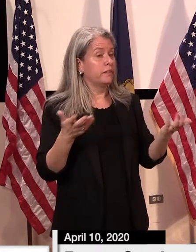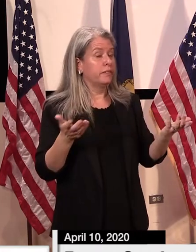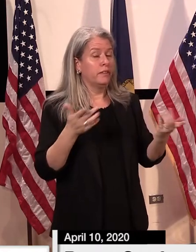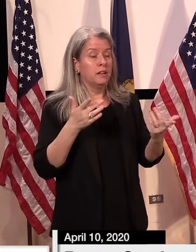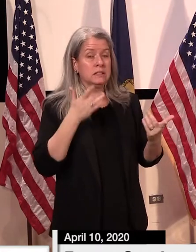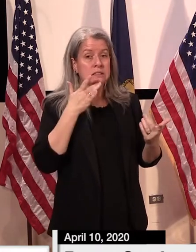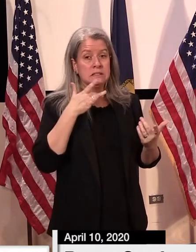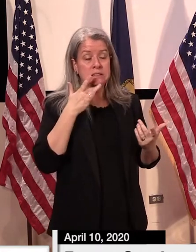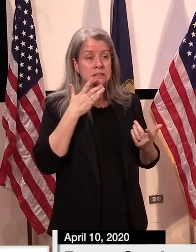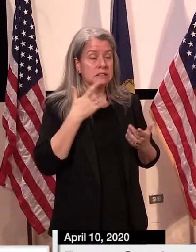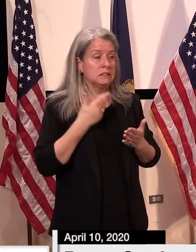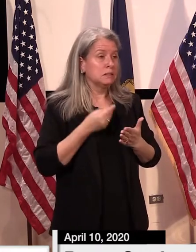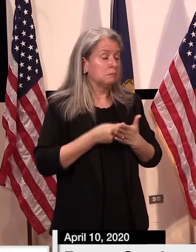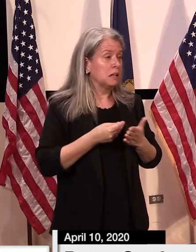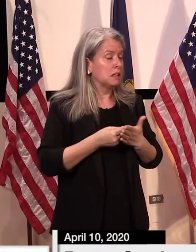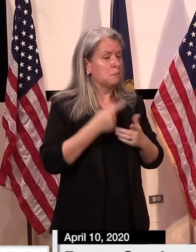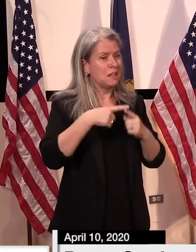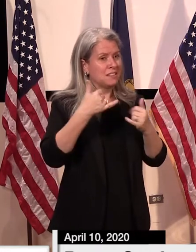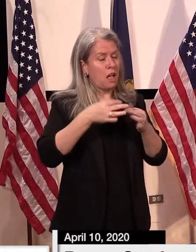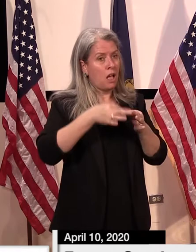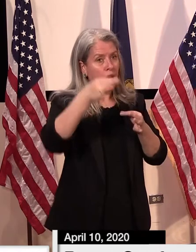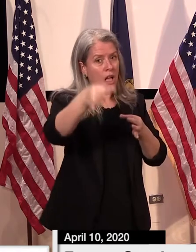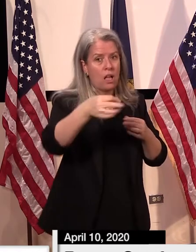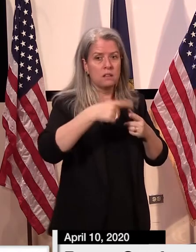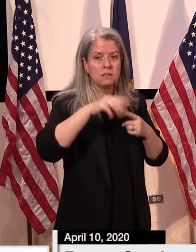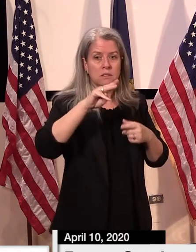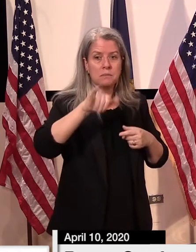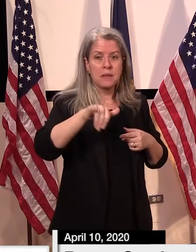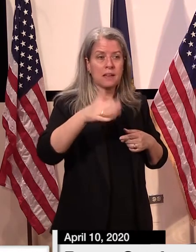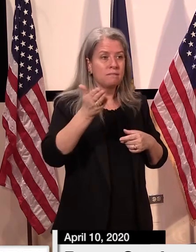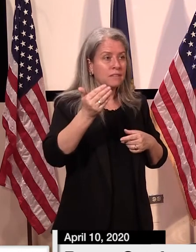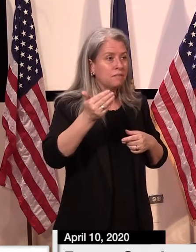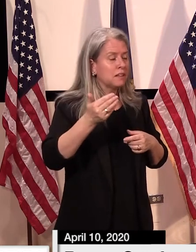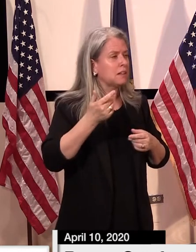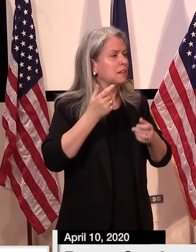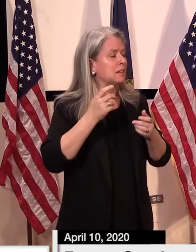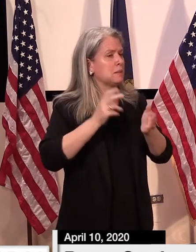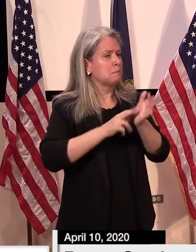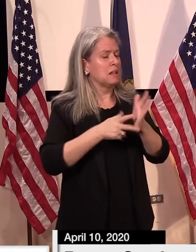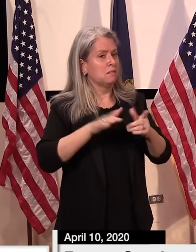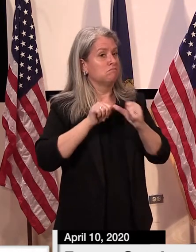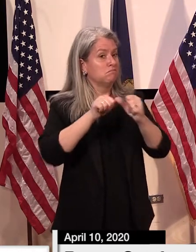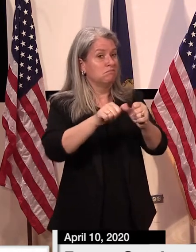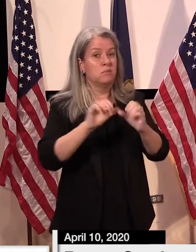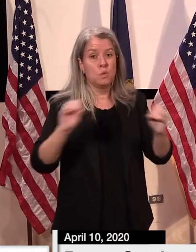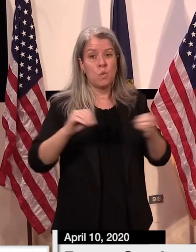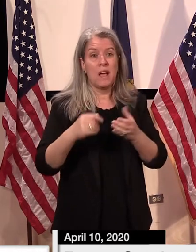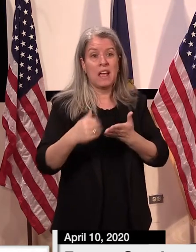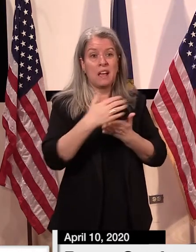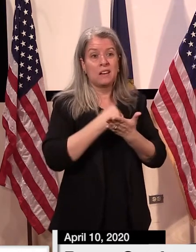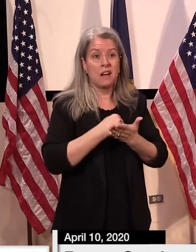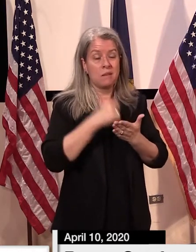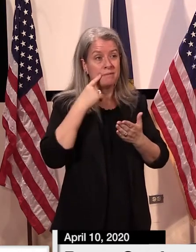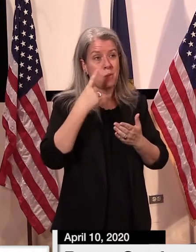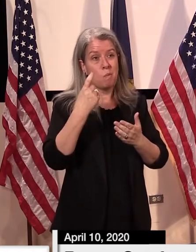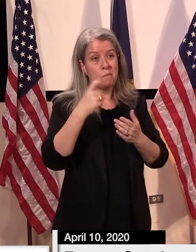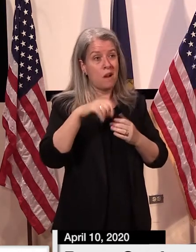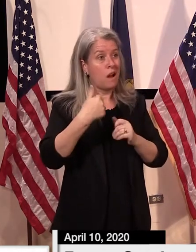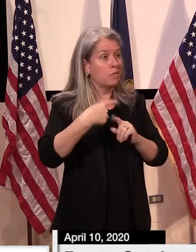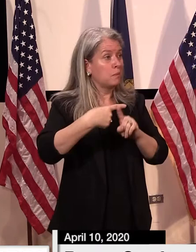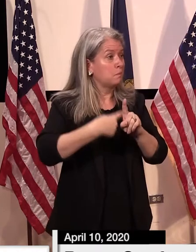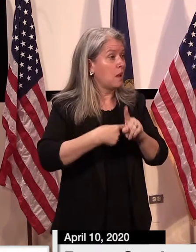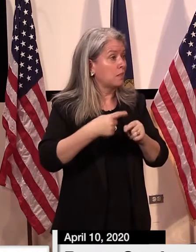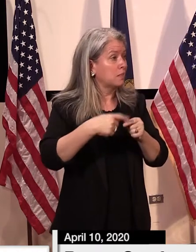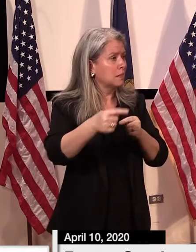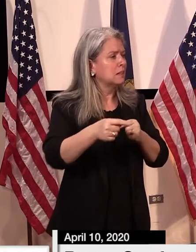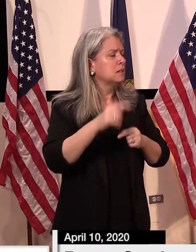and, of course, this order being extended so people's places of employment are going to be closed for about a month long than they otherwise would have,